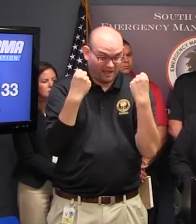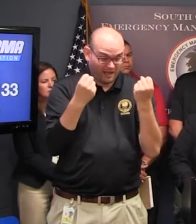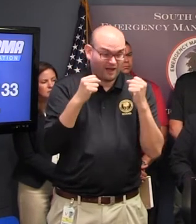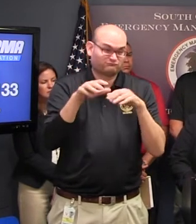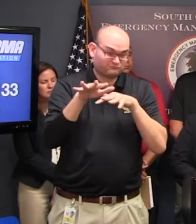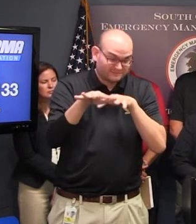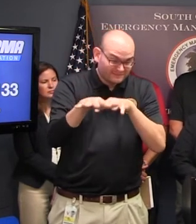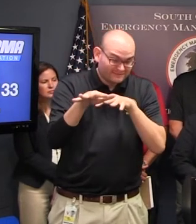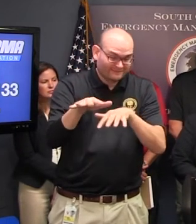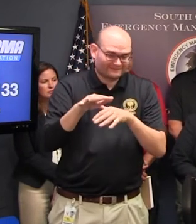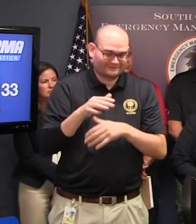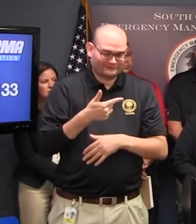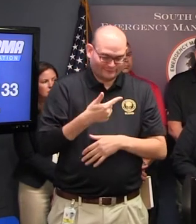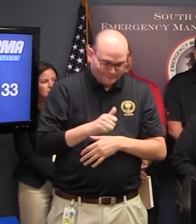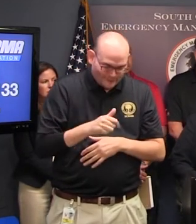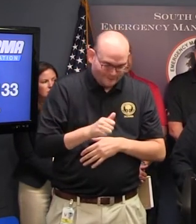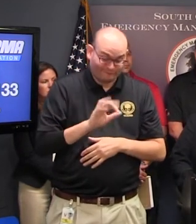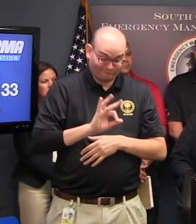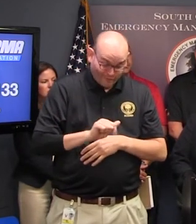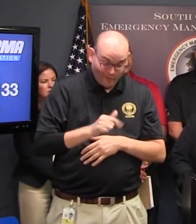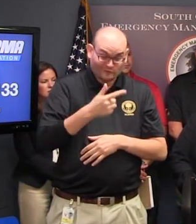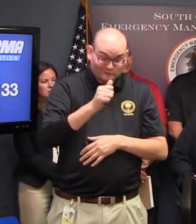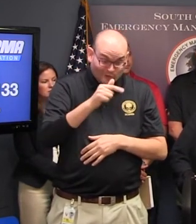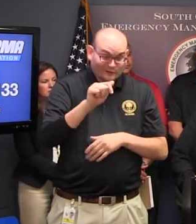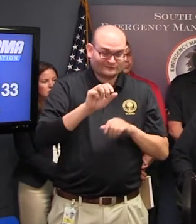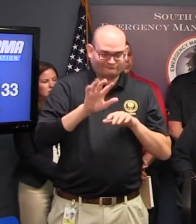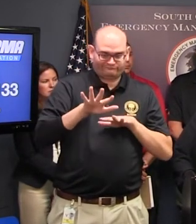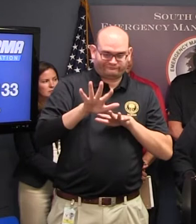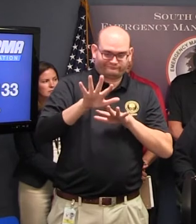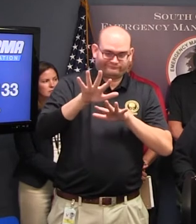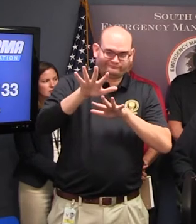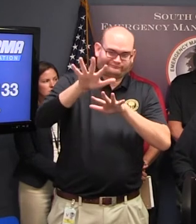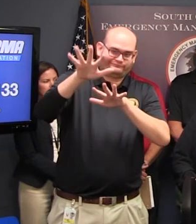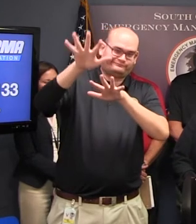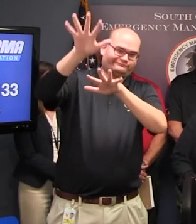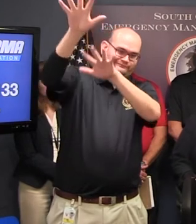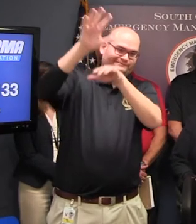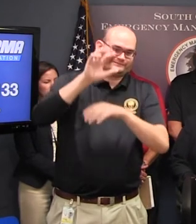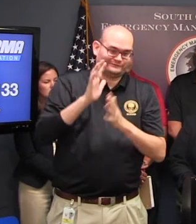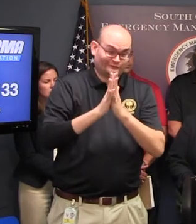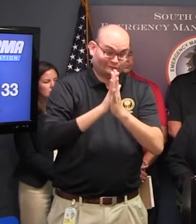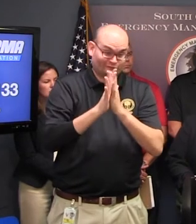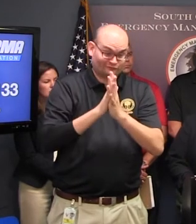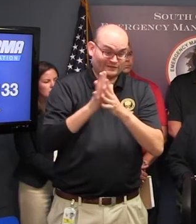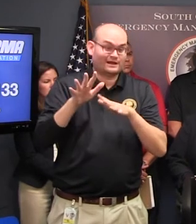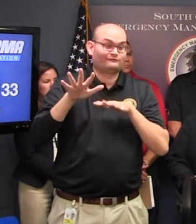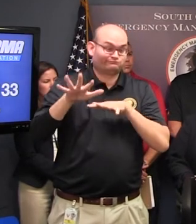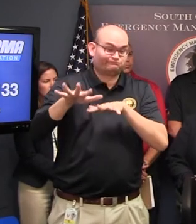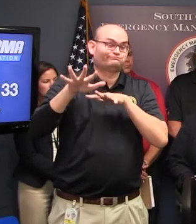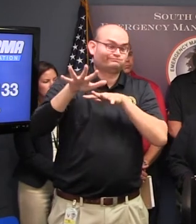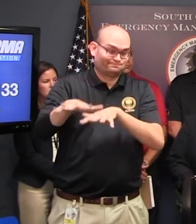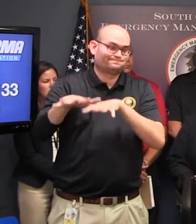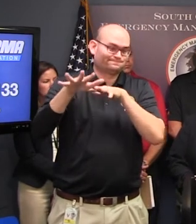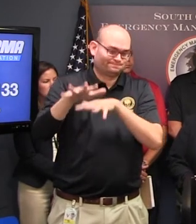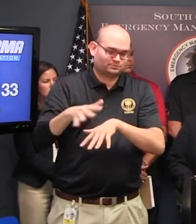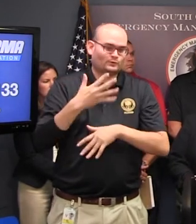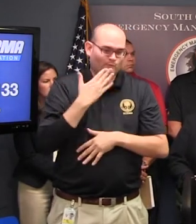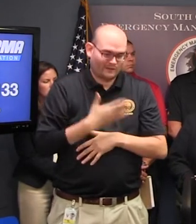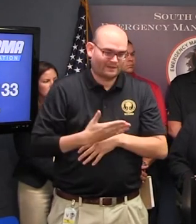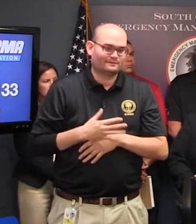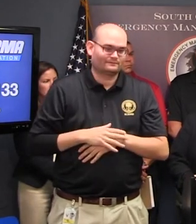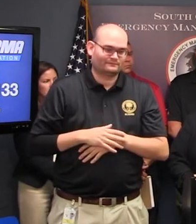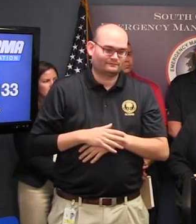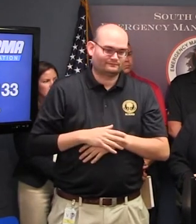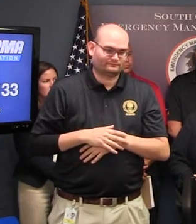our neighboring states traffic is flowing very well across the state as the governor mentioned I-95 our volumes